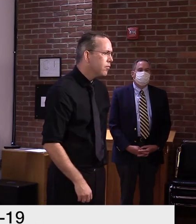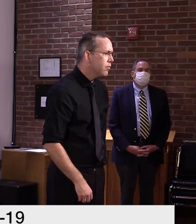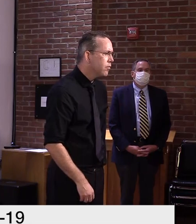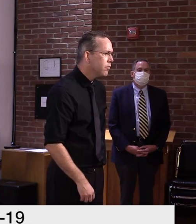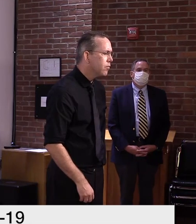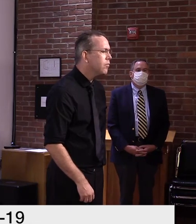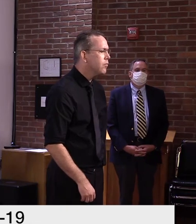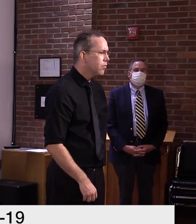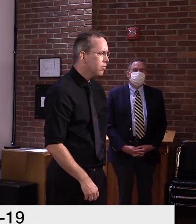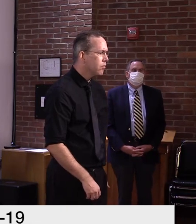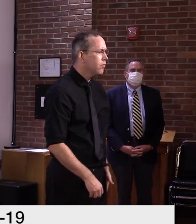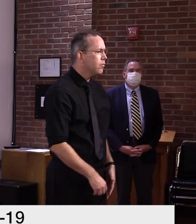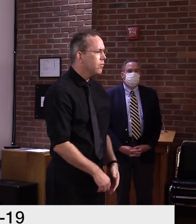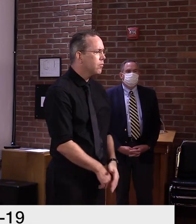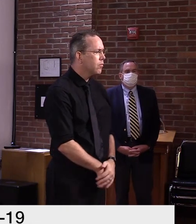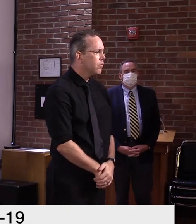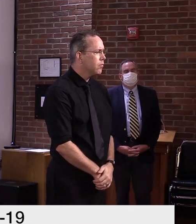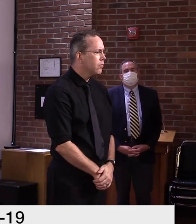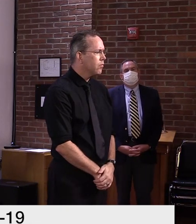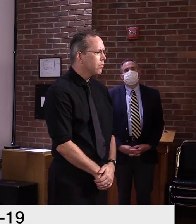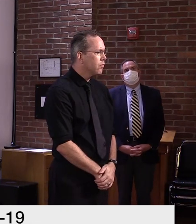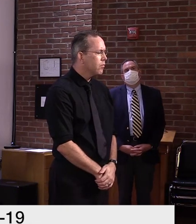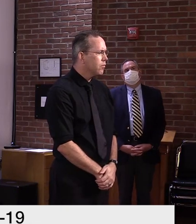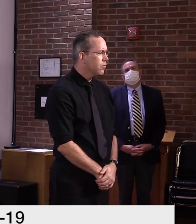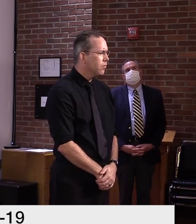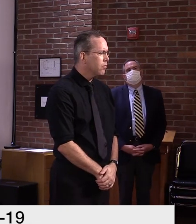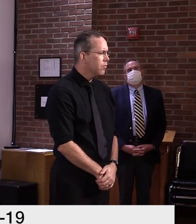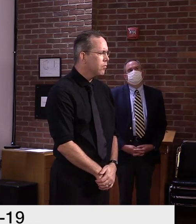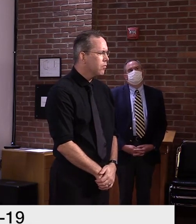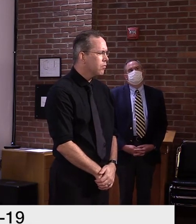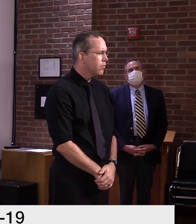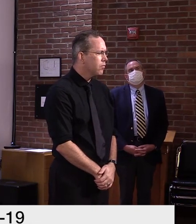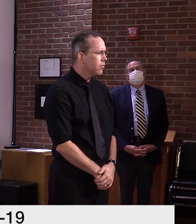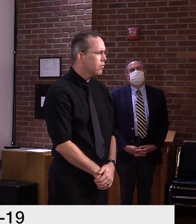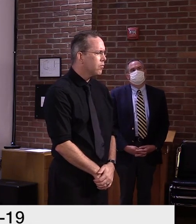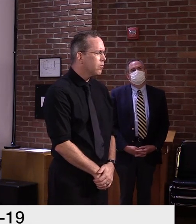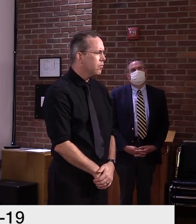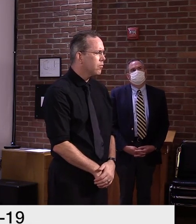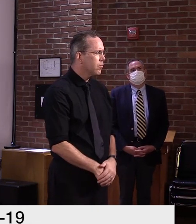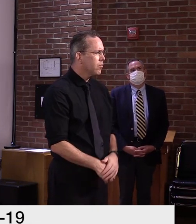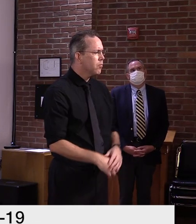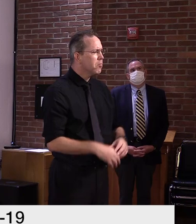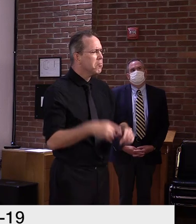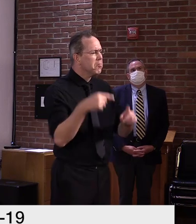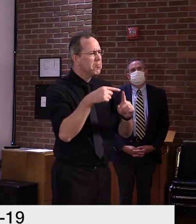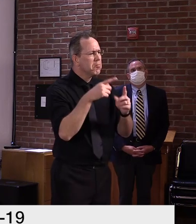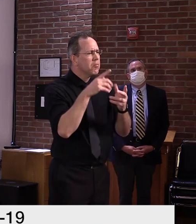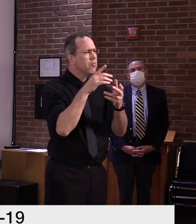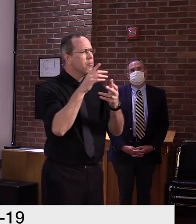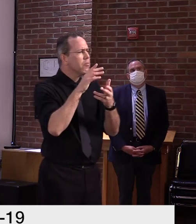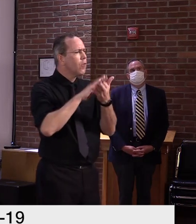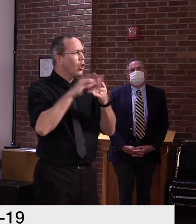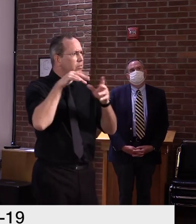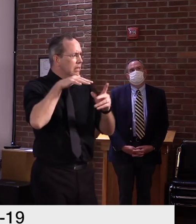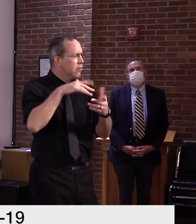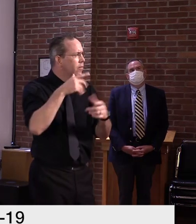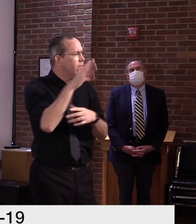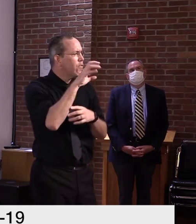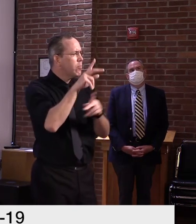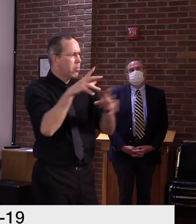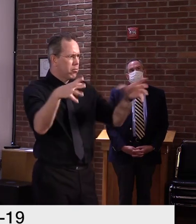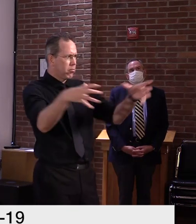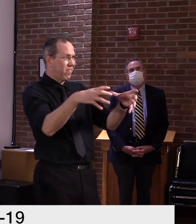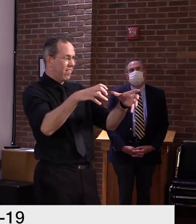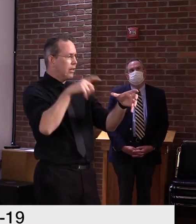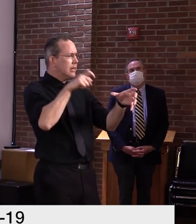antibodies to the coronavirus. Extrapolated to the county as a whole, that would mean potentially 3,600 people in Chittenden County could have been